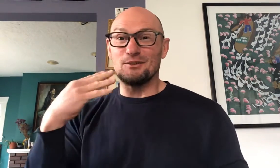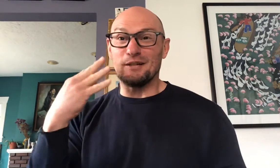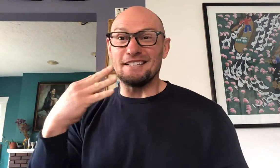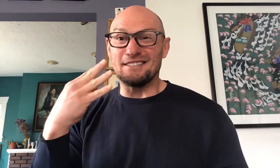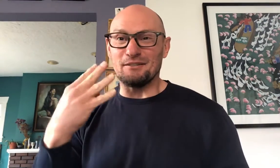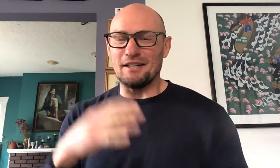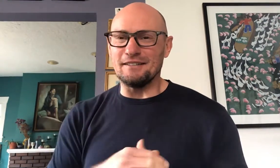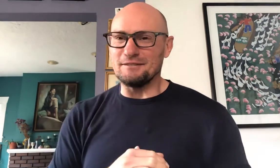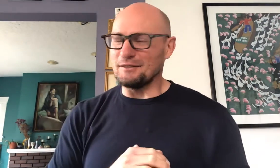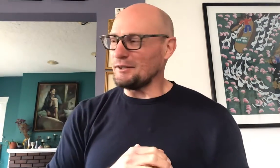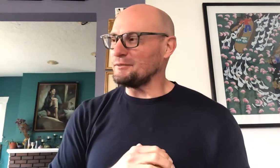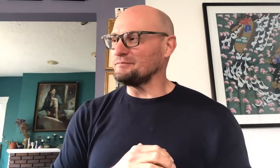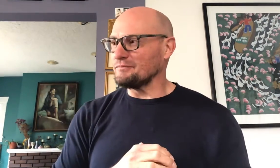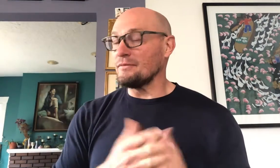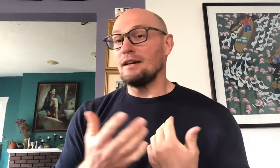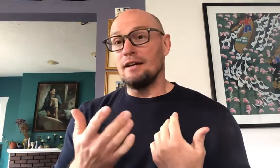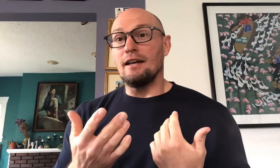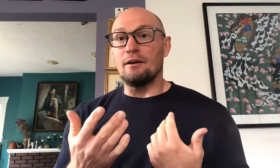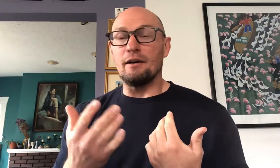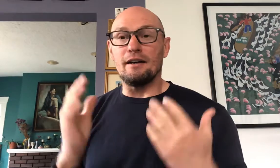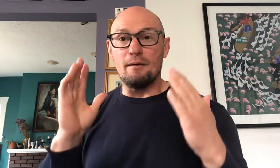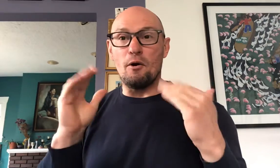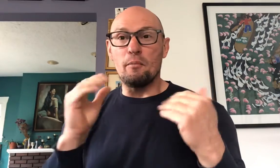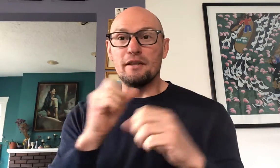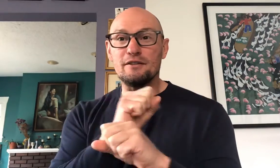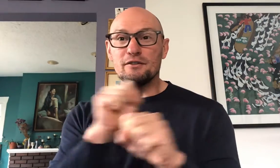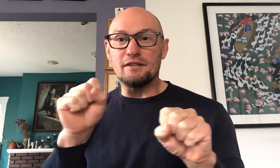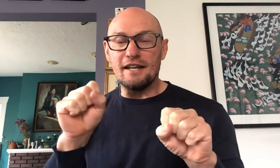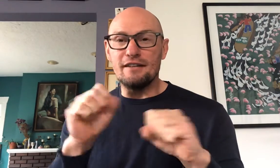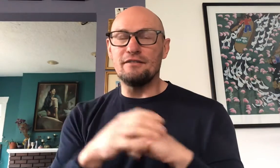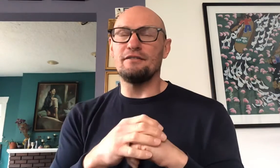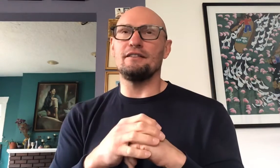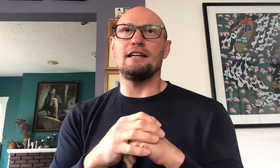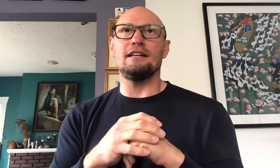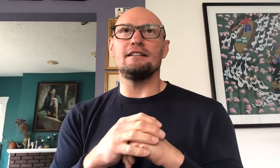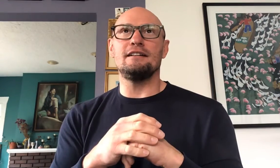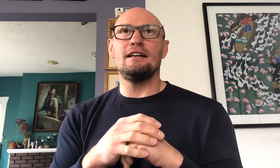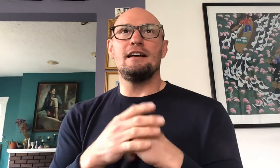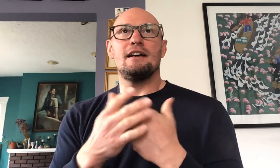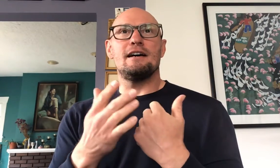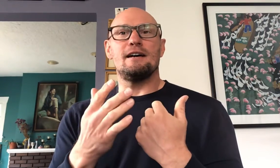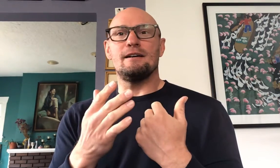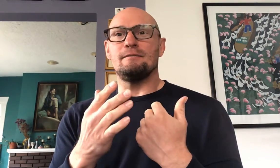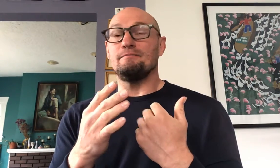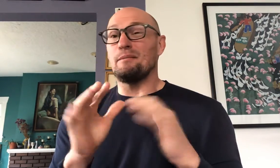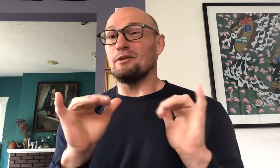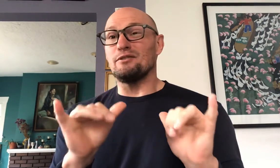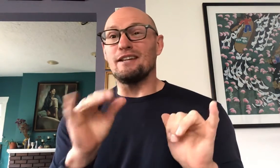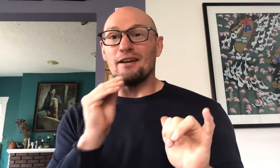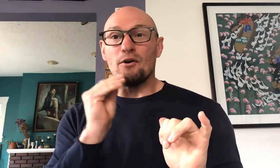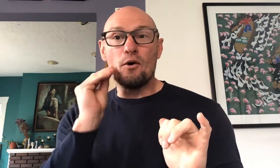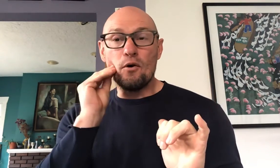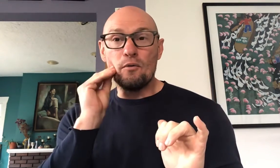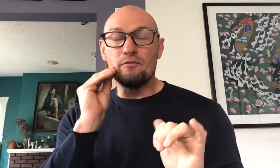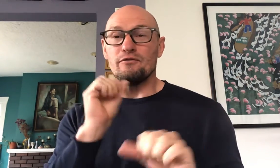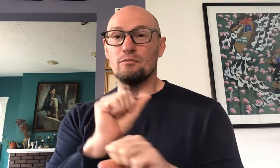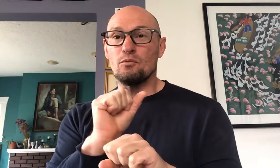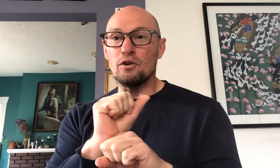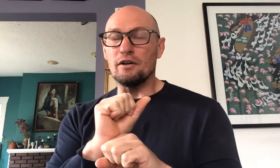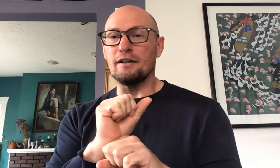crazy right so anyway I'm hoping that you're safe that maybe you're staying home from work